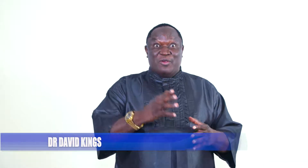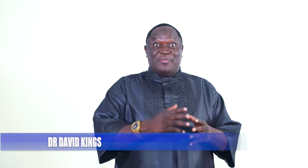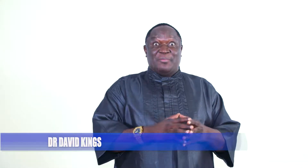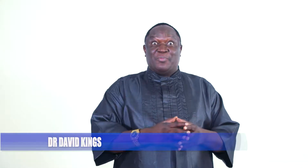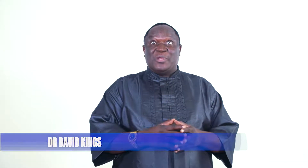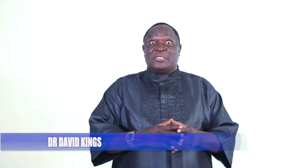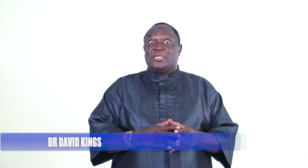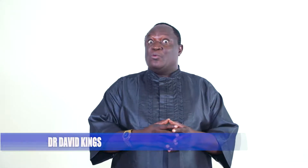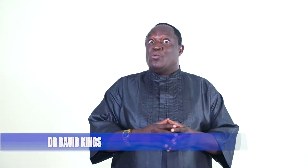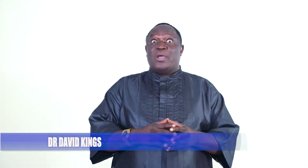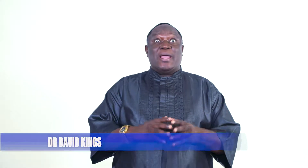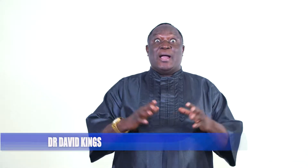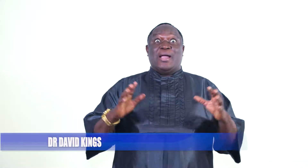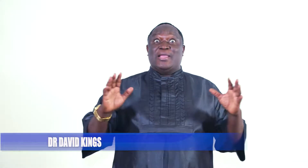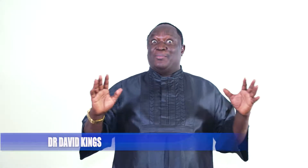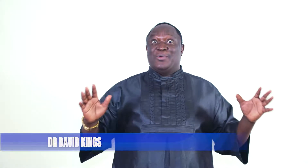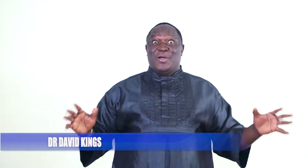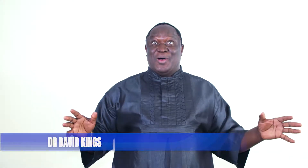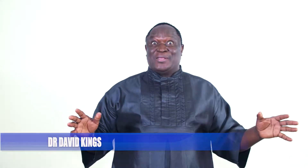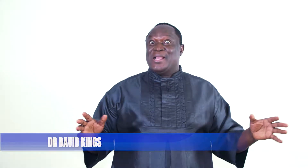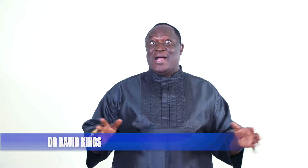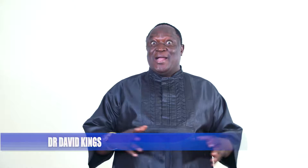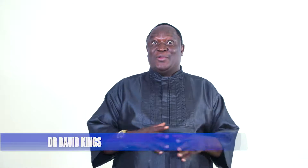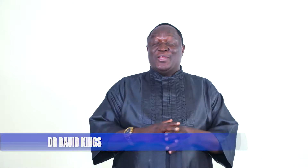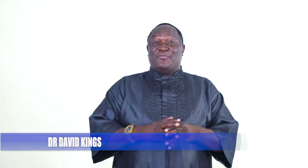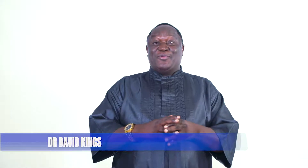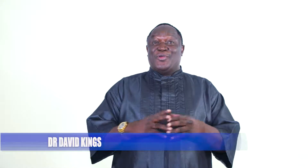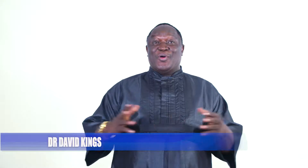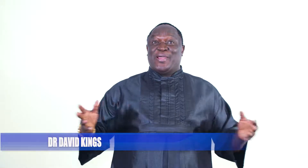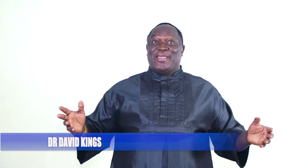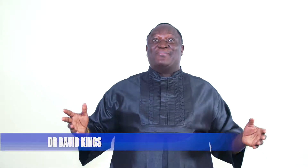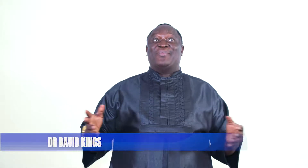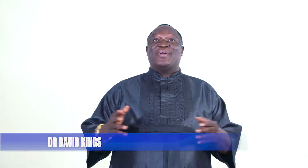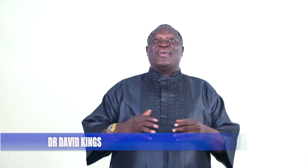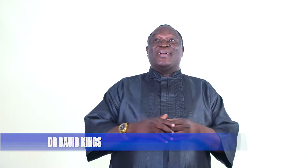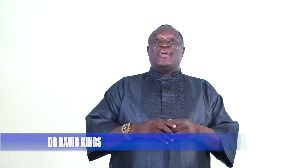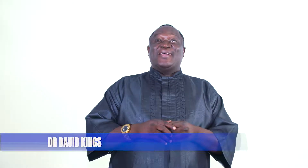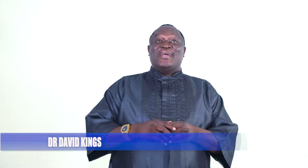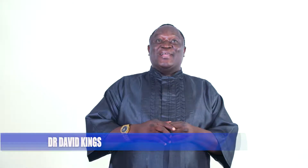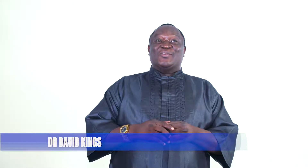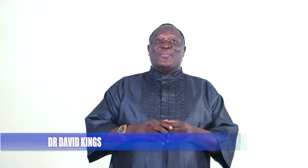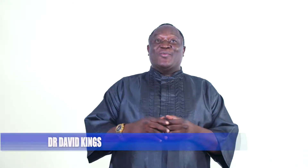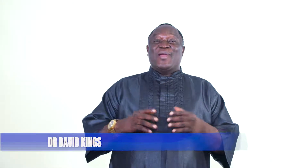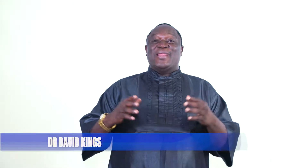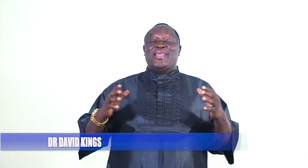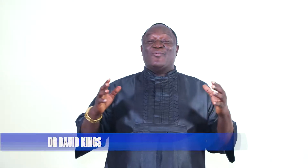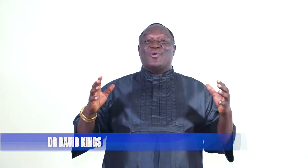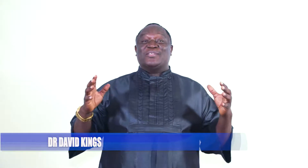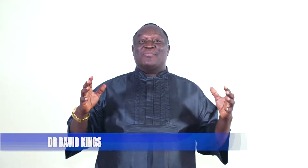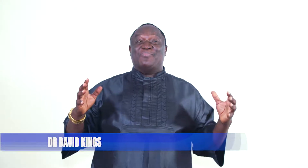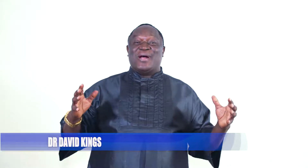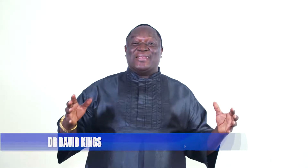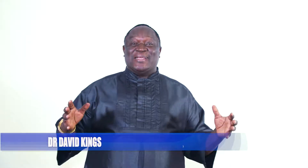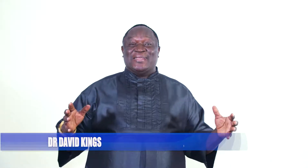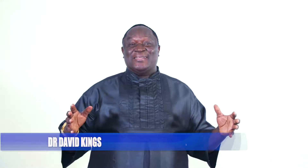one of them. And Peter said, I am not. I don't even know him. And so, but when he was imparted